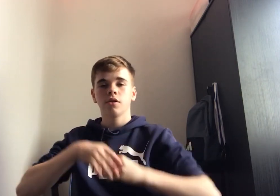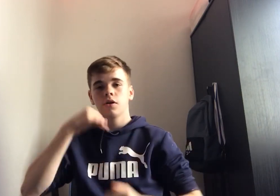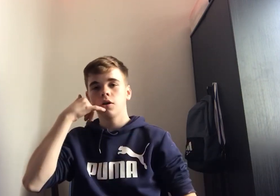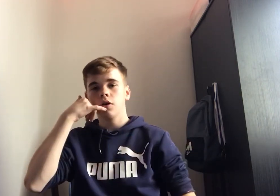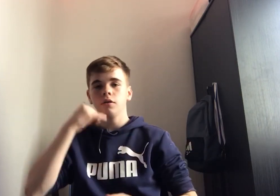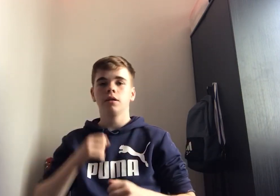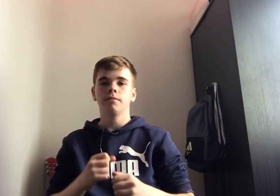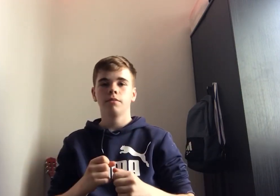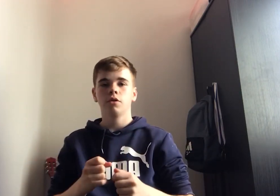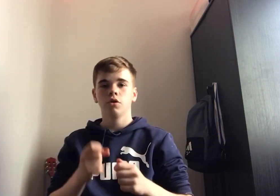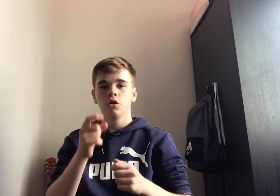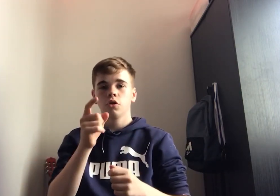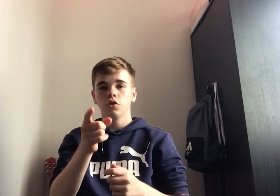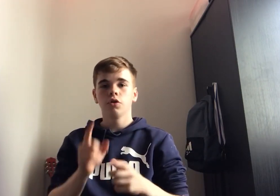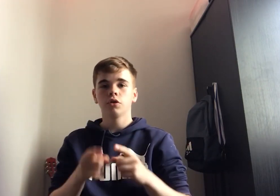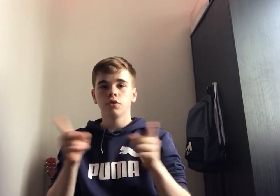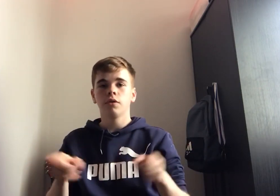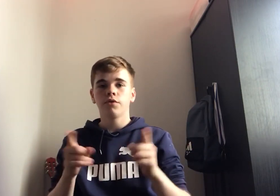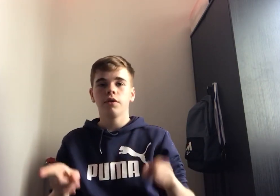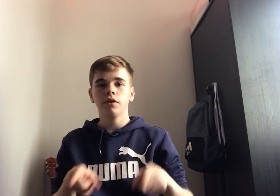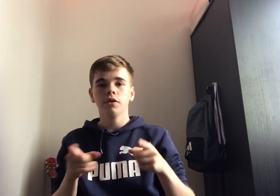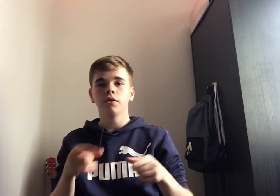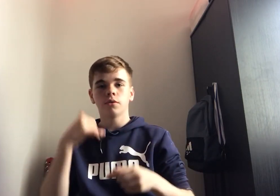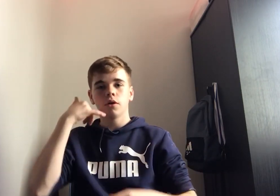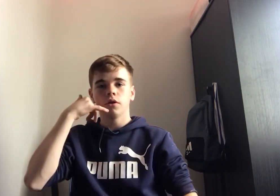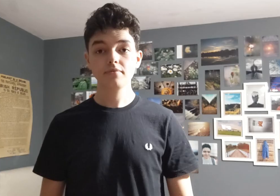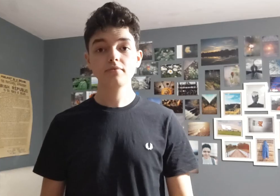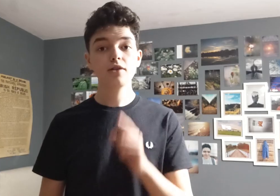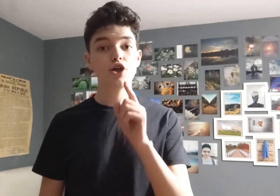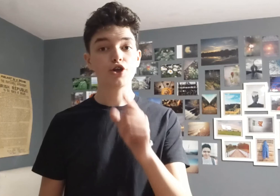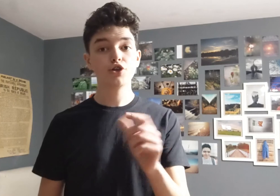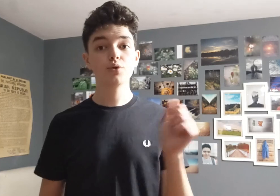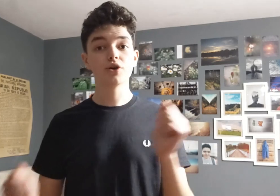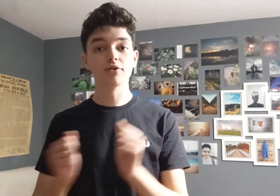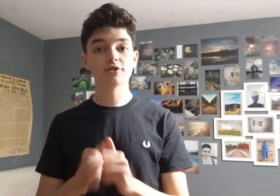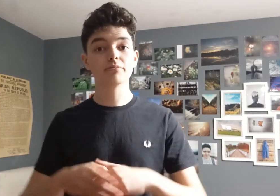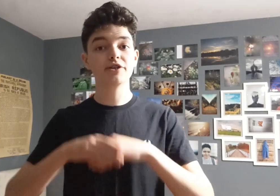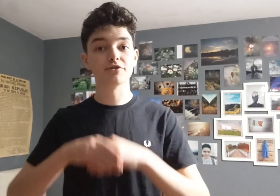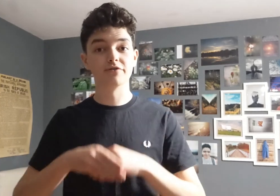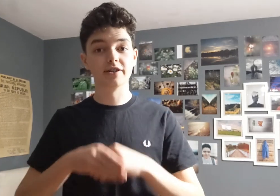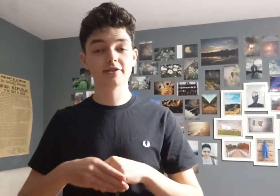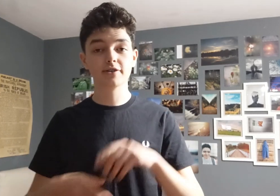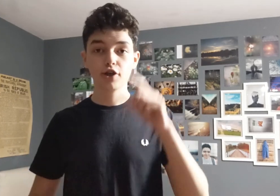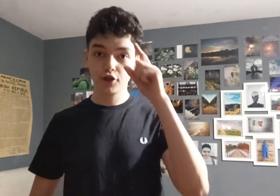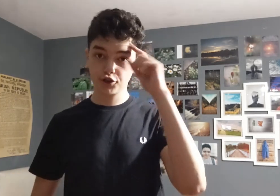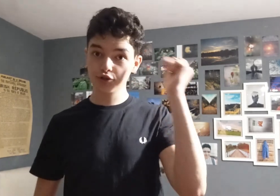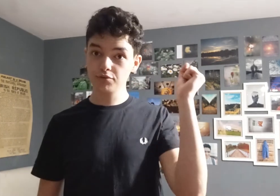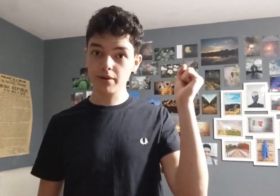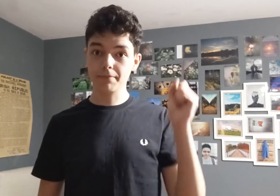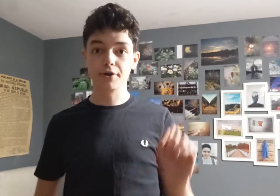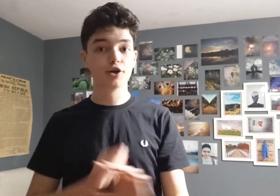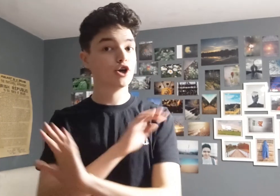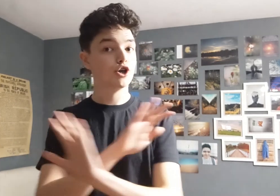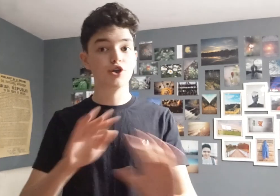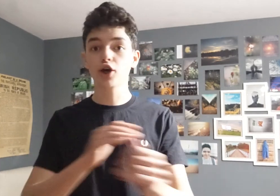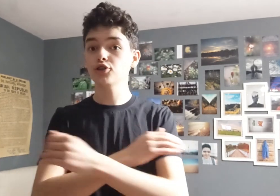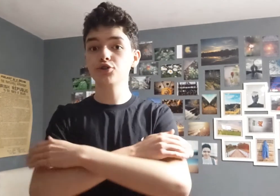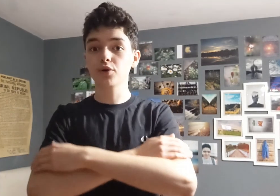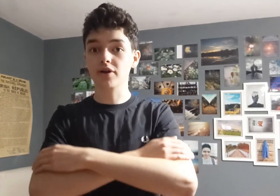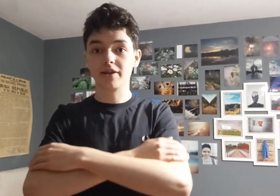call them. You can do a video call. You can also meet your friends. Just remember not to hug